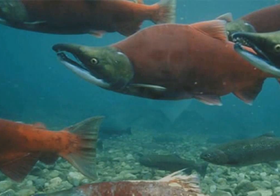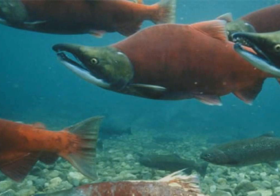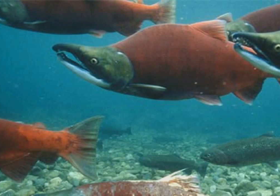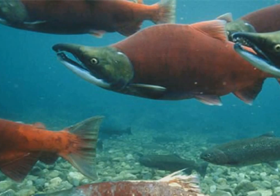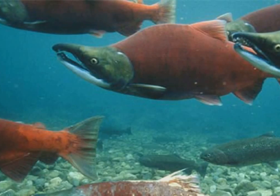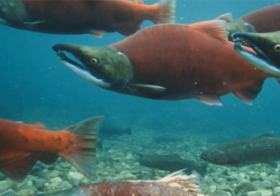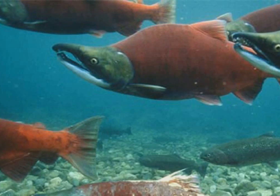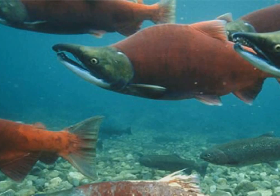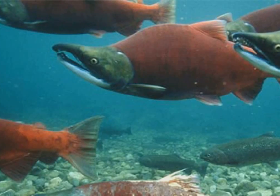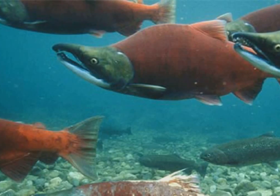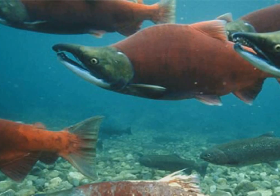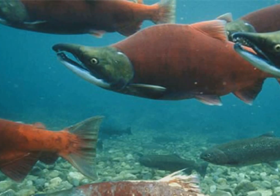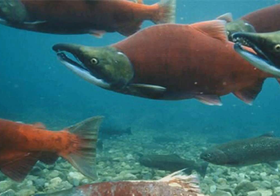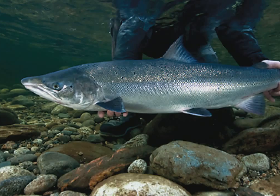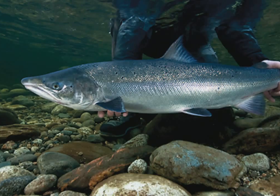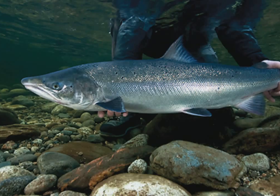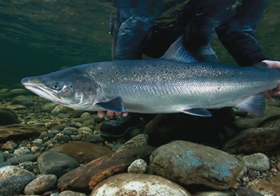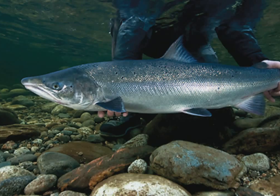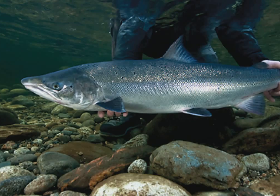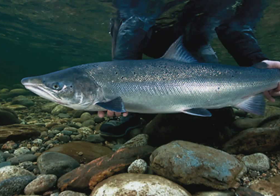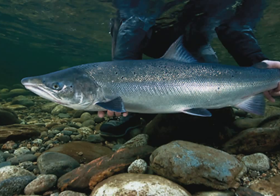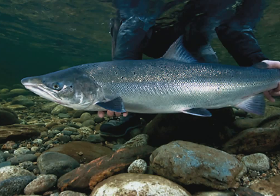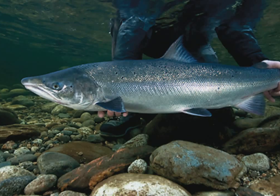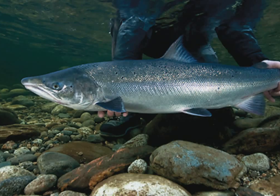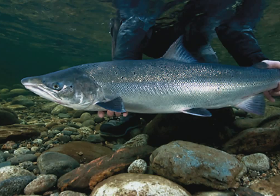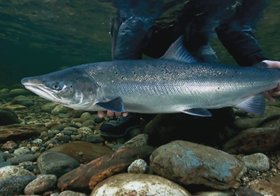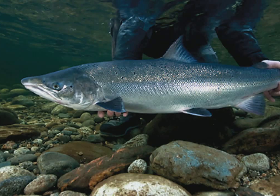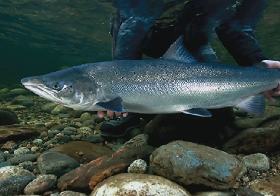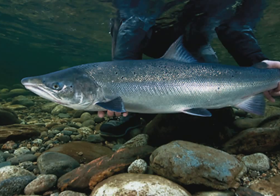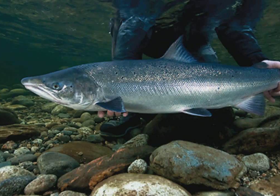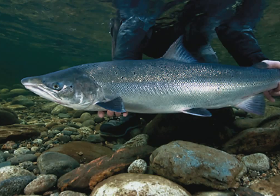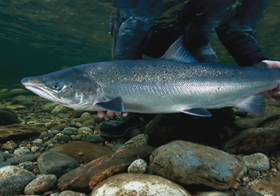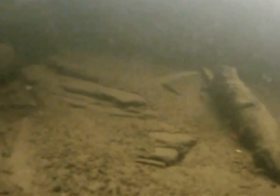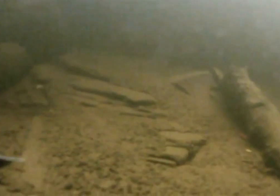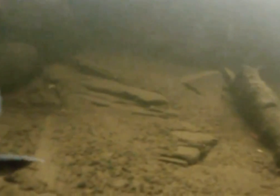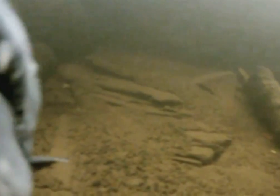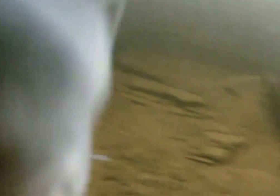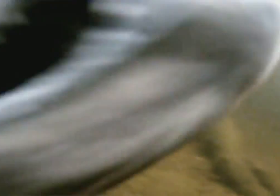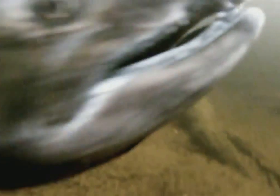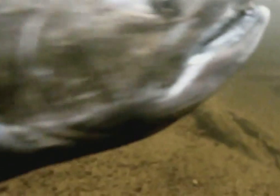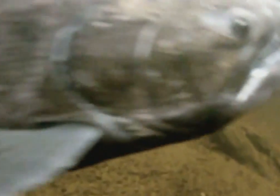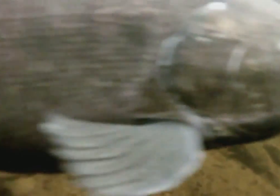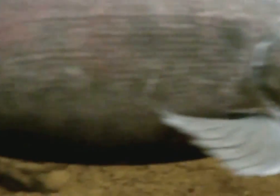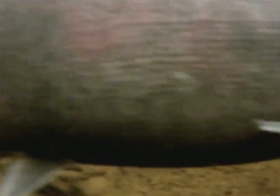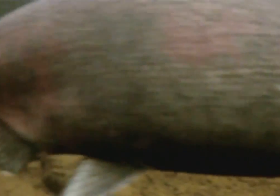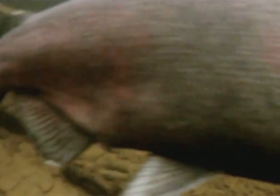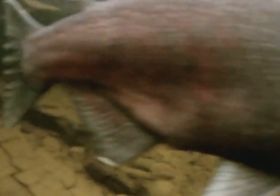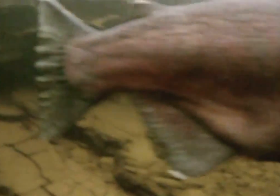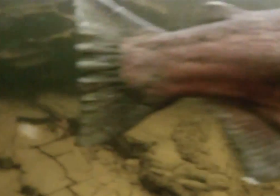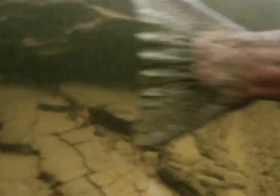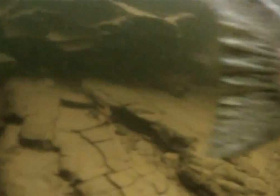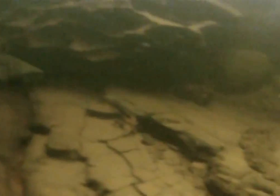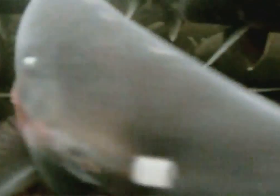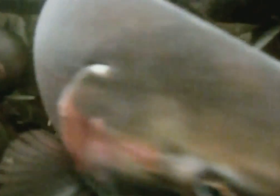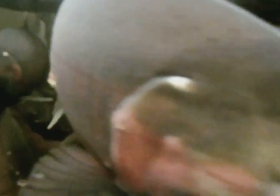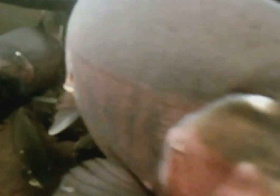salmon, however, we will just focus on the generalities concerning this fish. Depending upon your